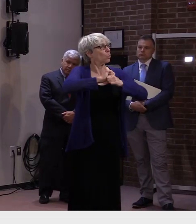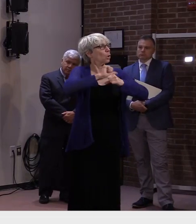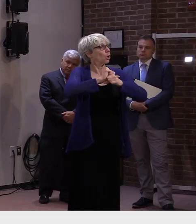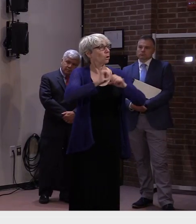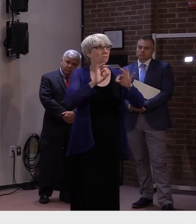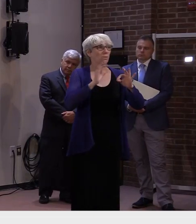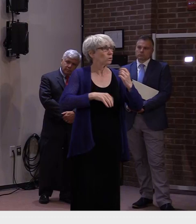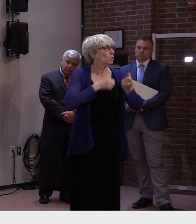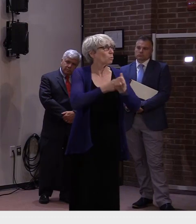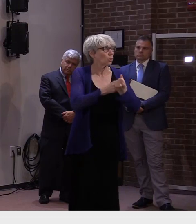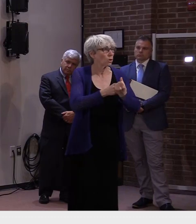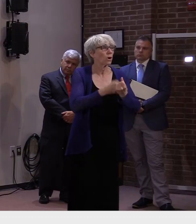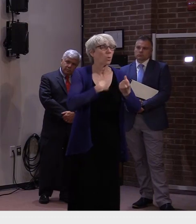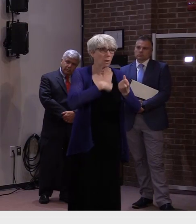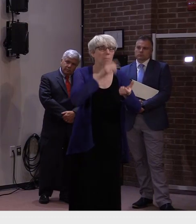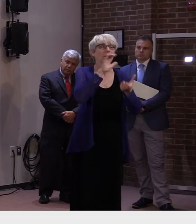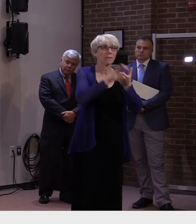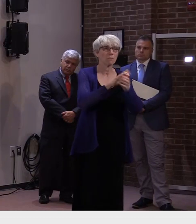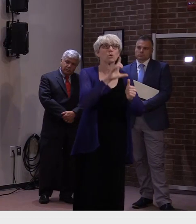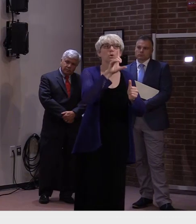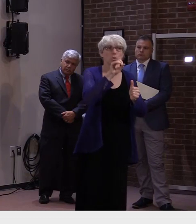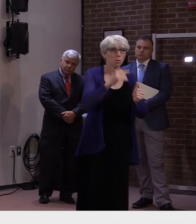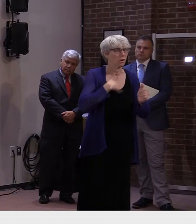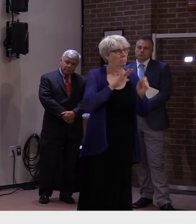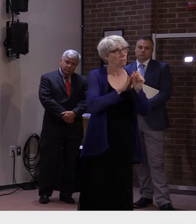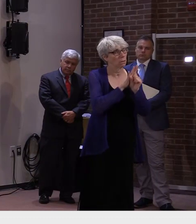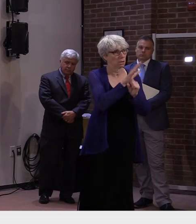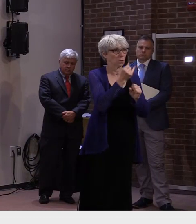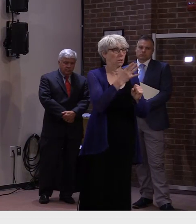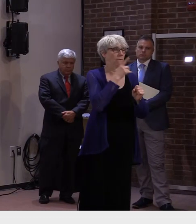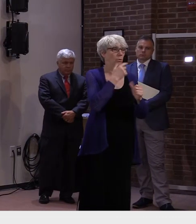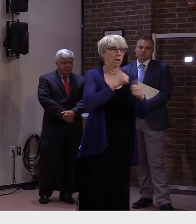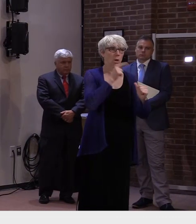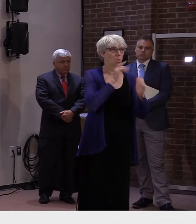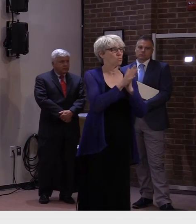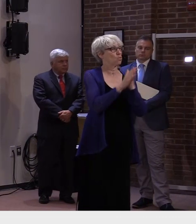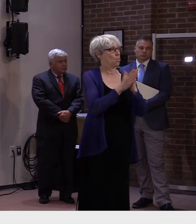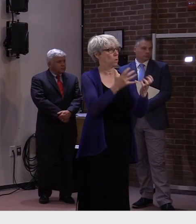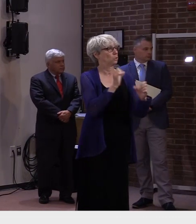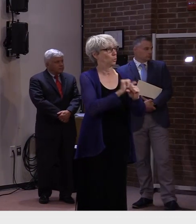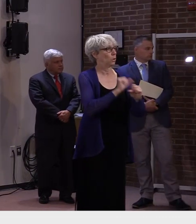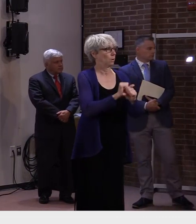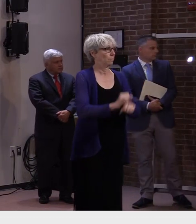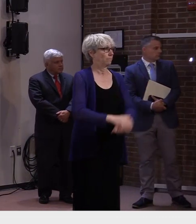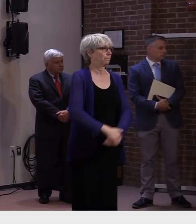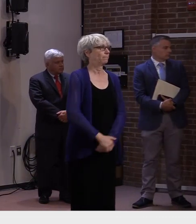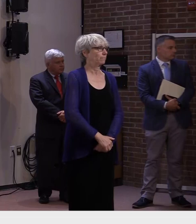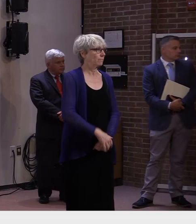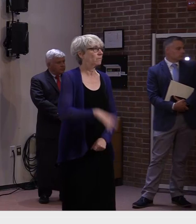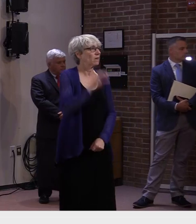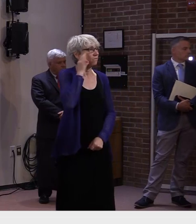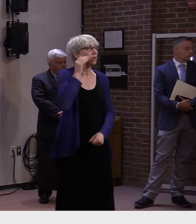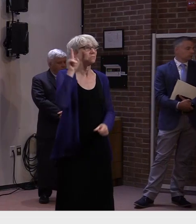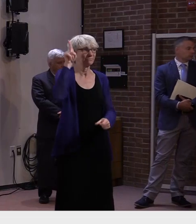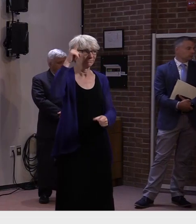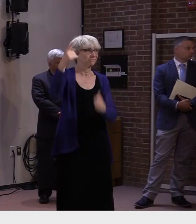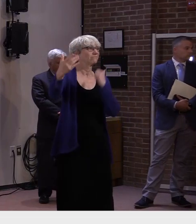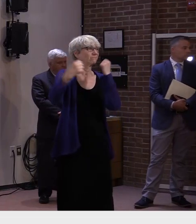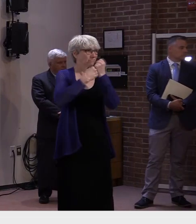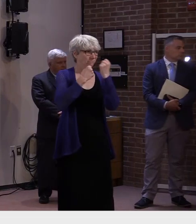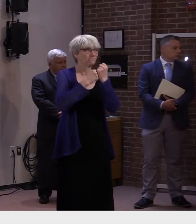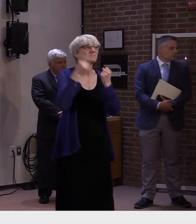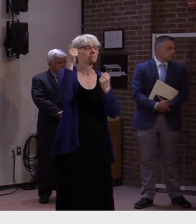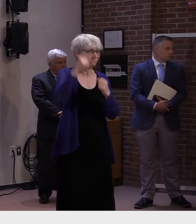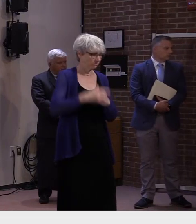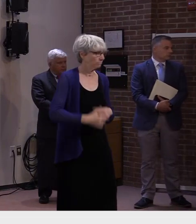believe that there are jobs available for those who want to work. Governor, maybe for Dr. Wooden, you know, we talked